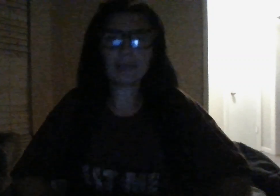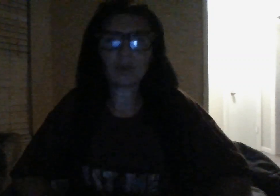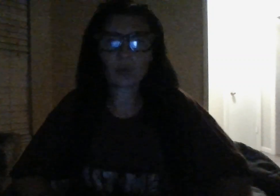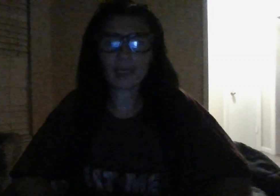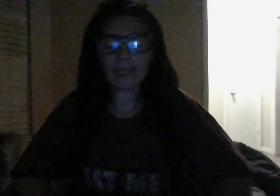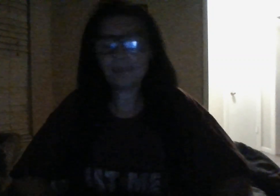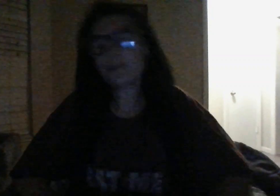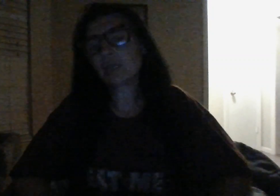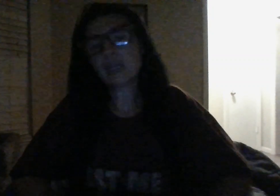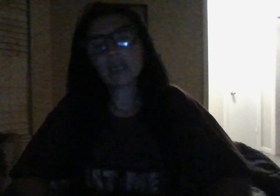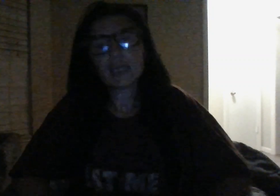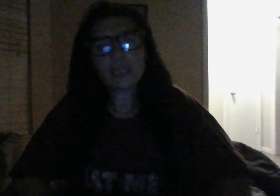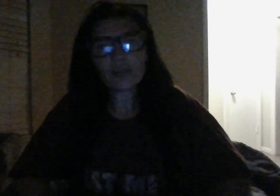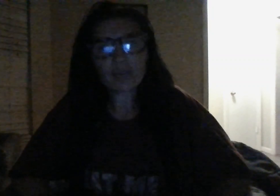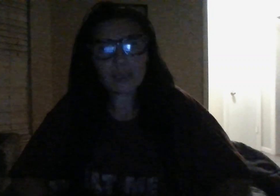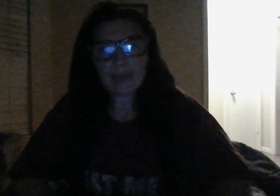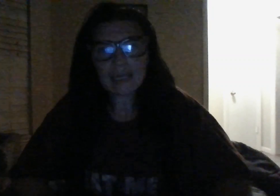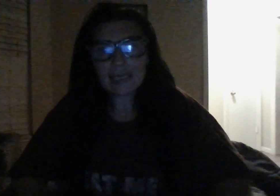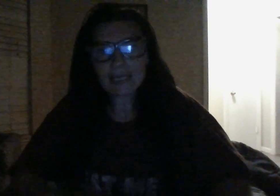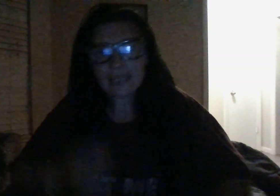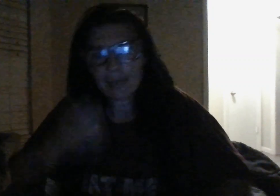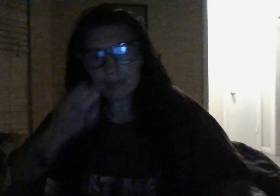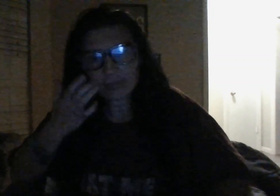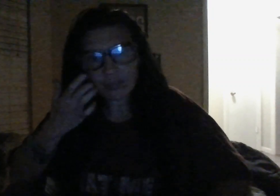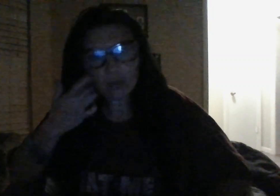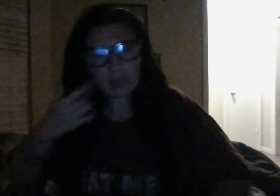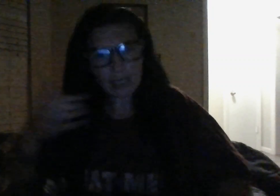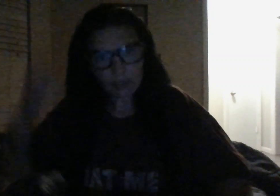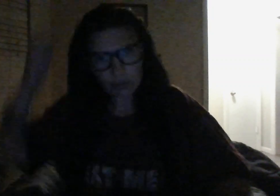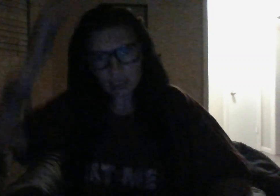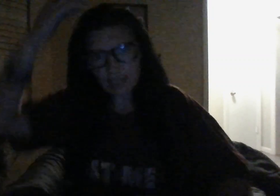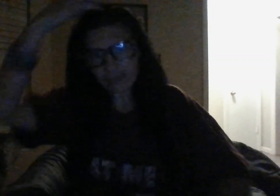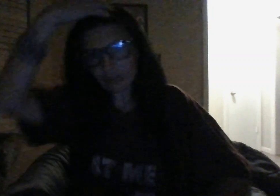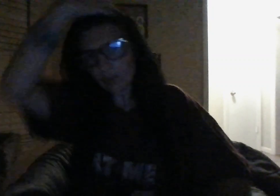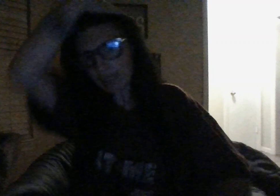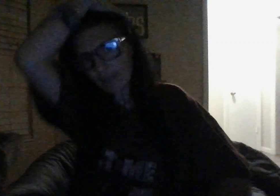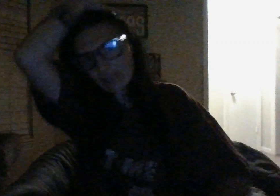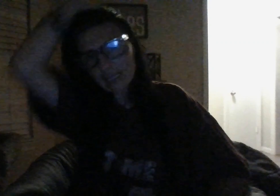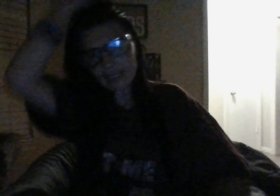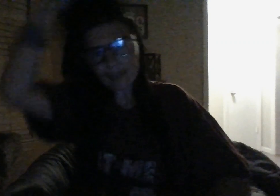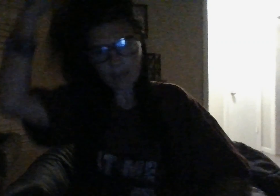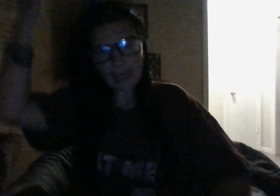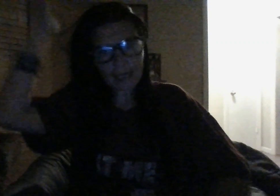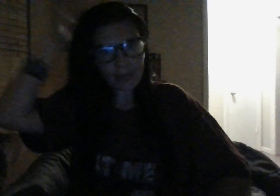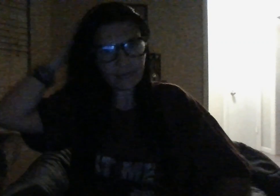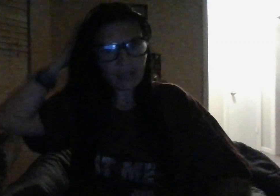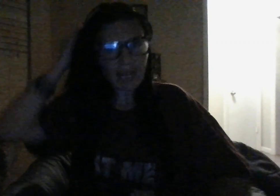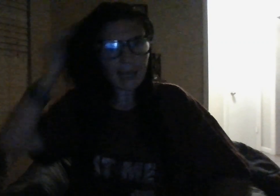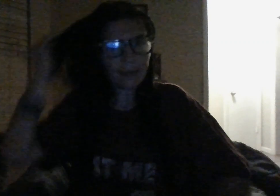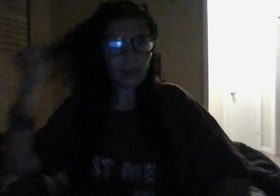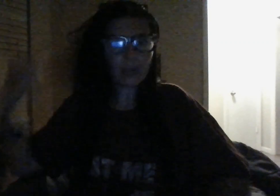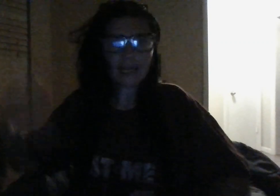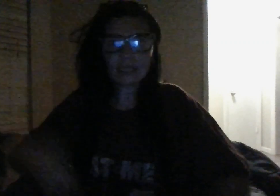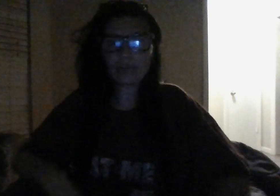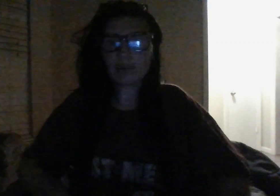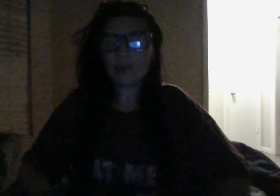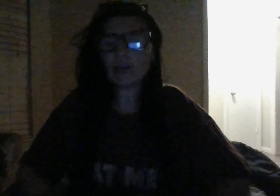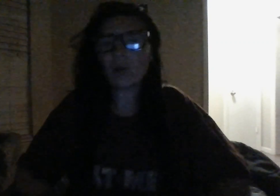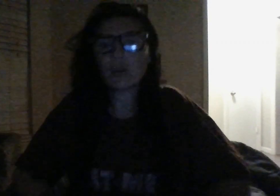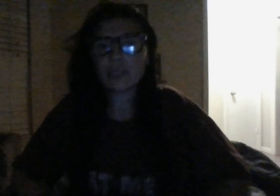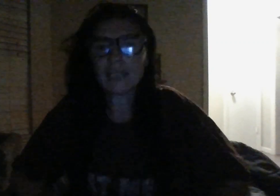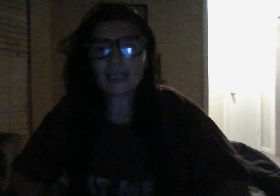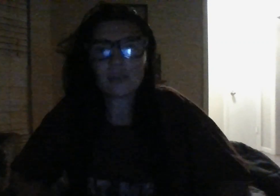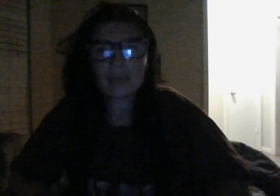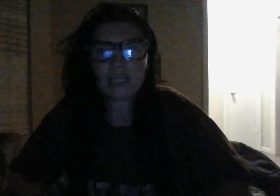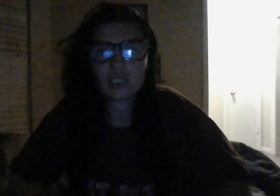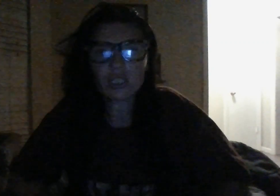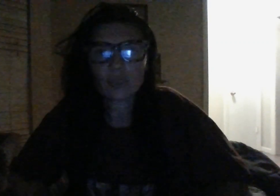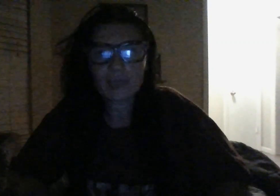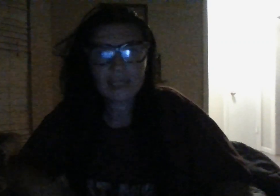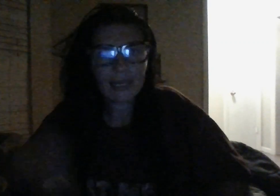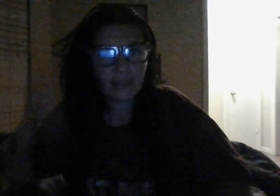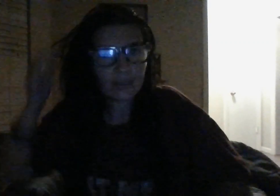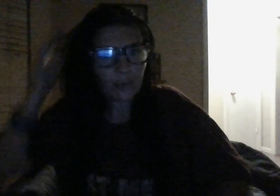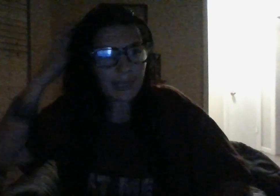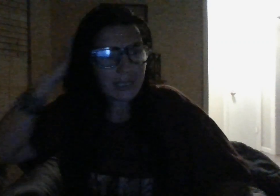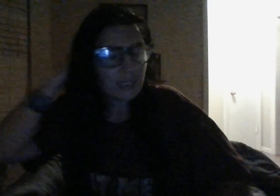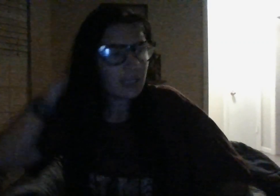in between don't forget the basics time is fluid energy is fluid if it doesn't apply that apply everyone has three will only take the messages that resonate read the rest